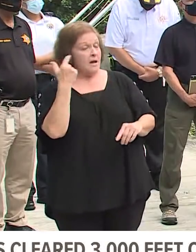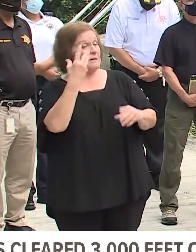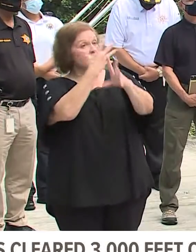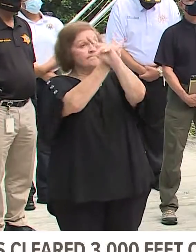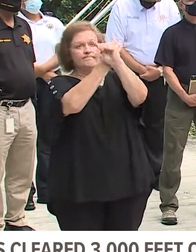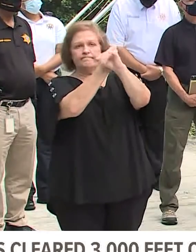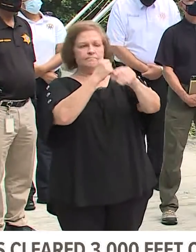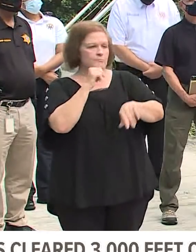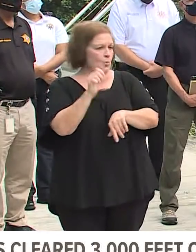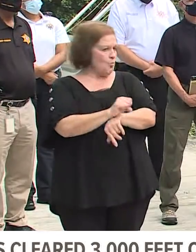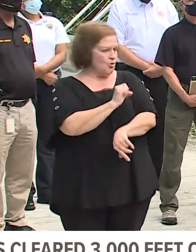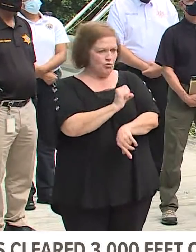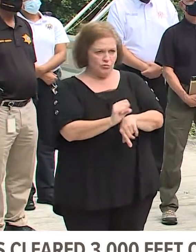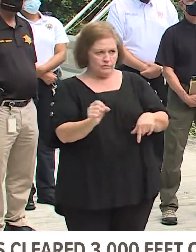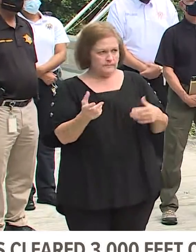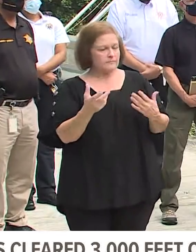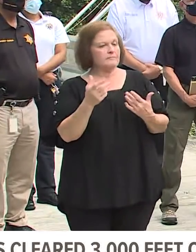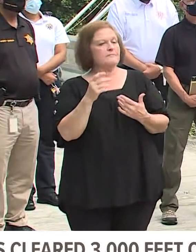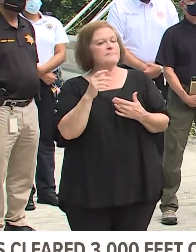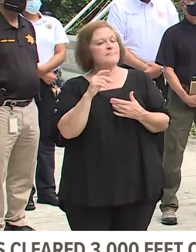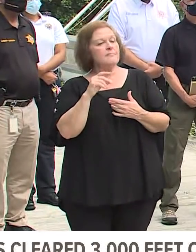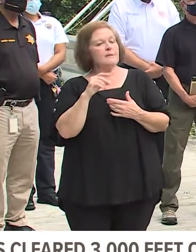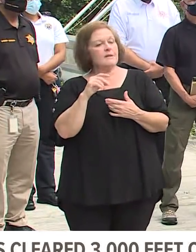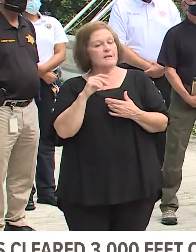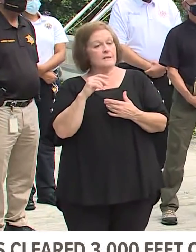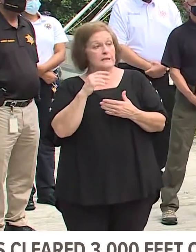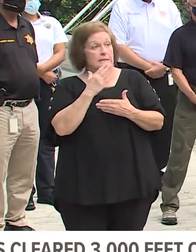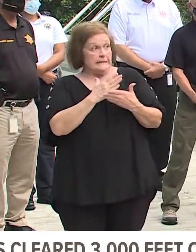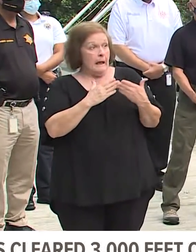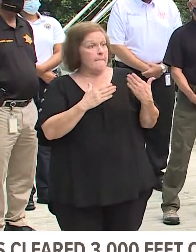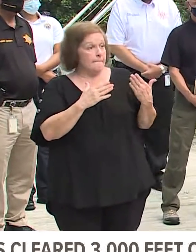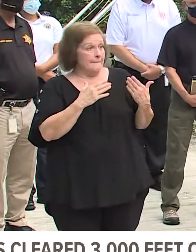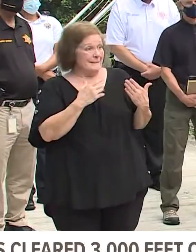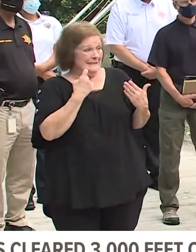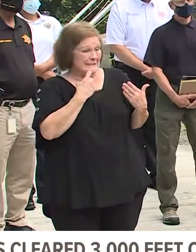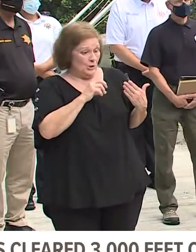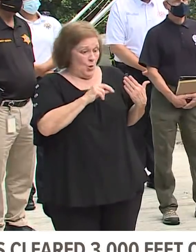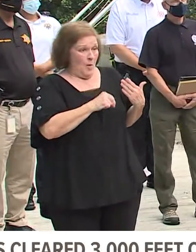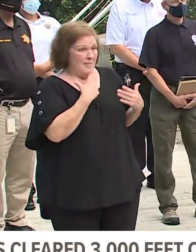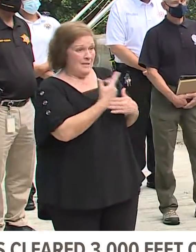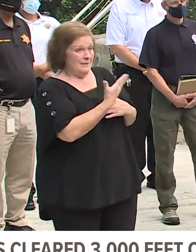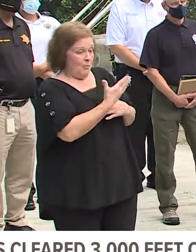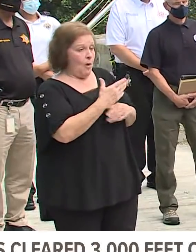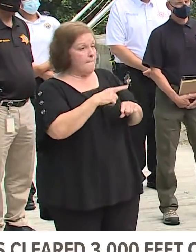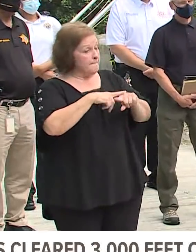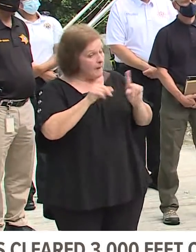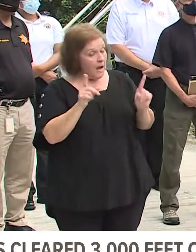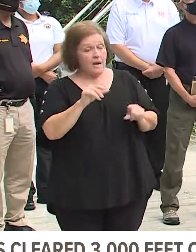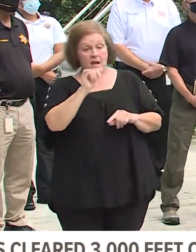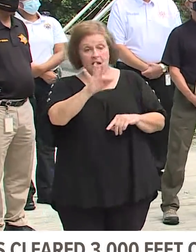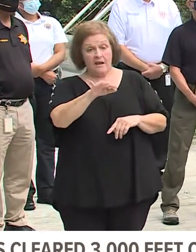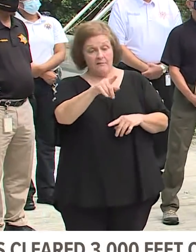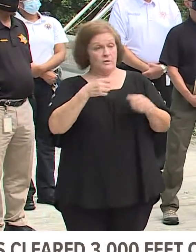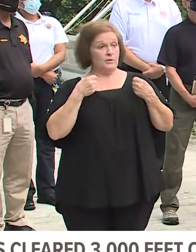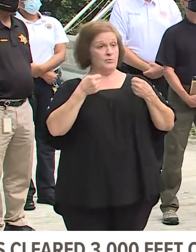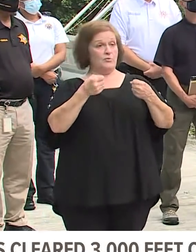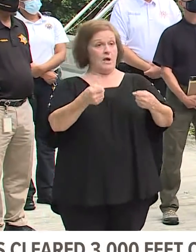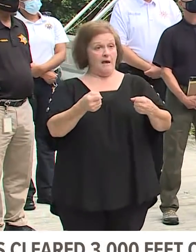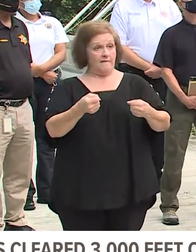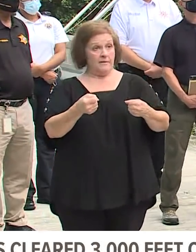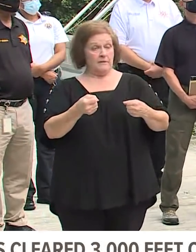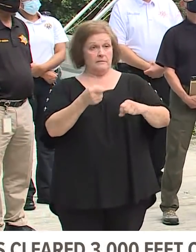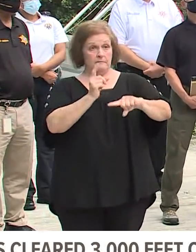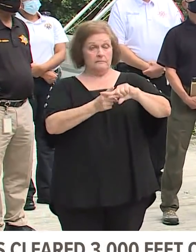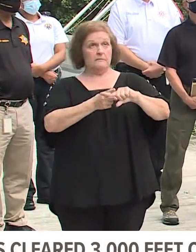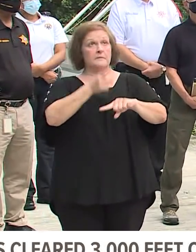are functioning in the city with the exception of the ones that have come on this morning every intersection unless there is a functioning stoplight